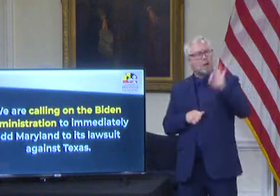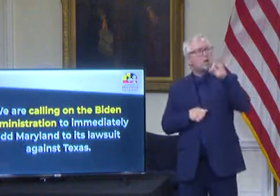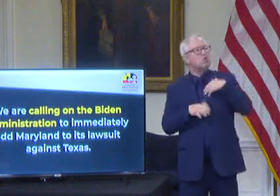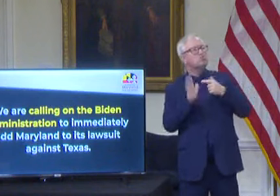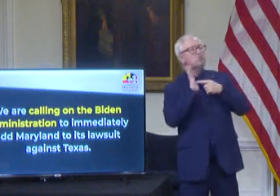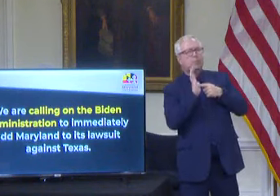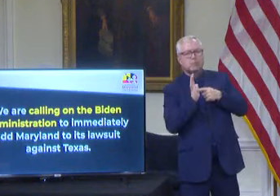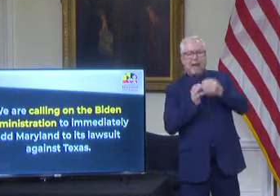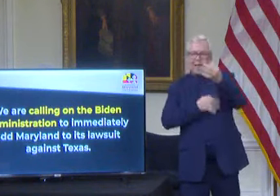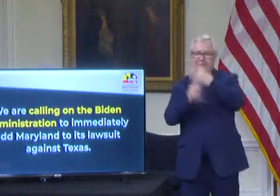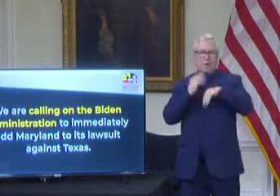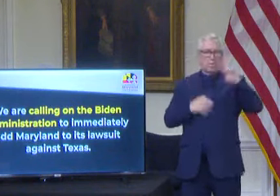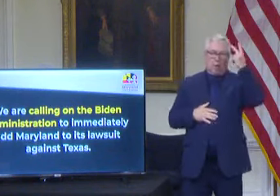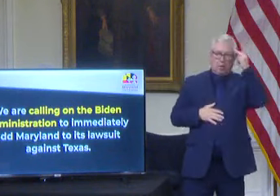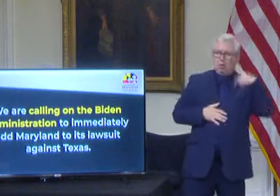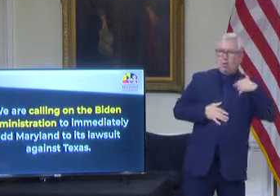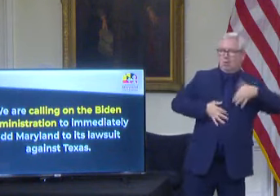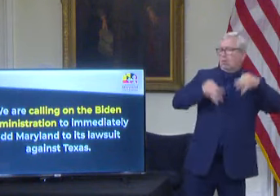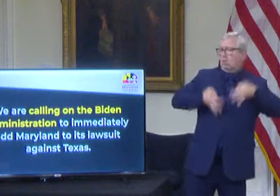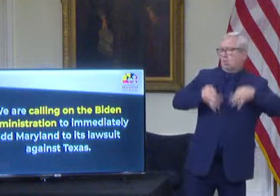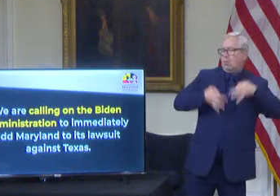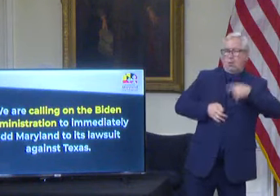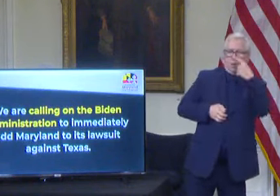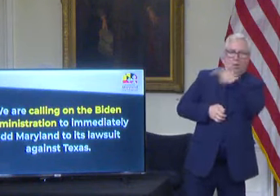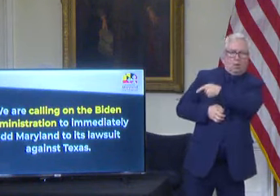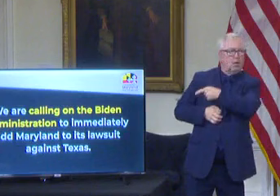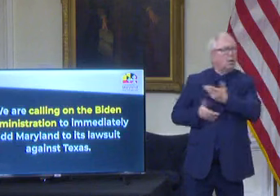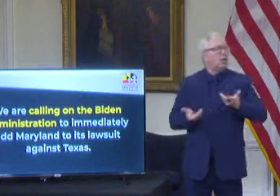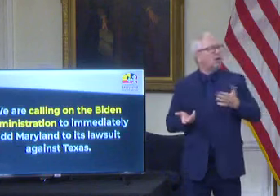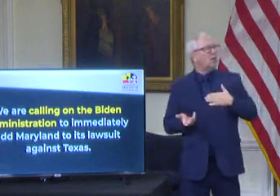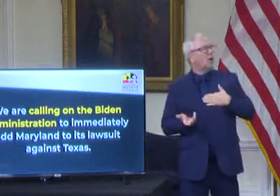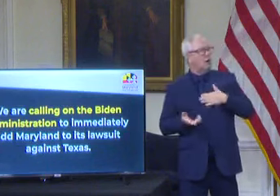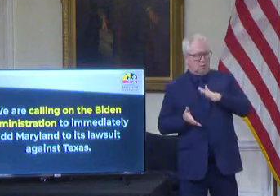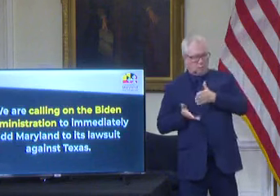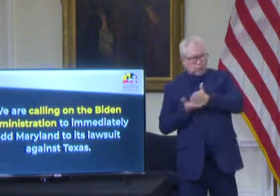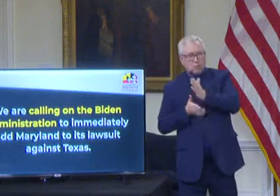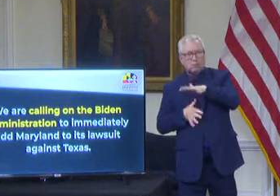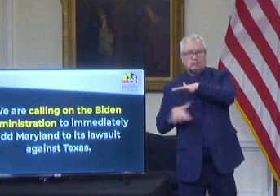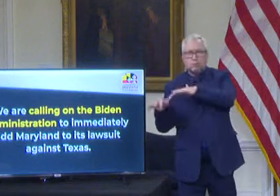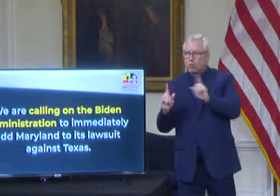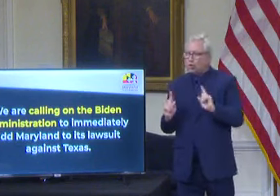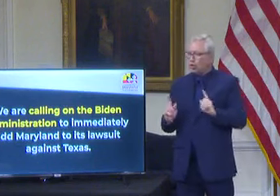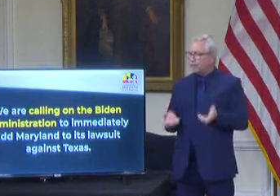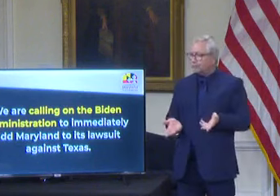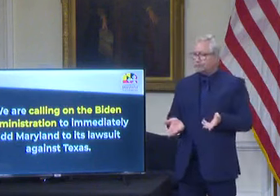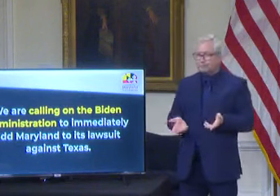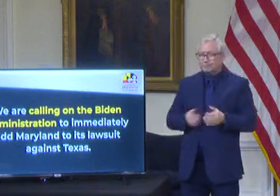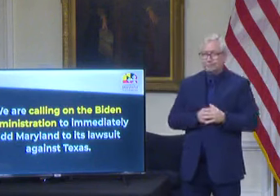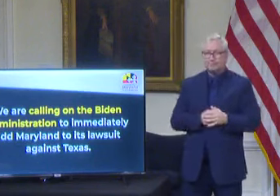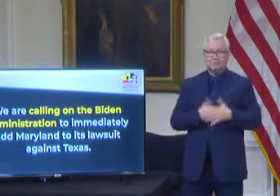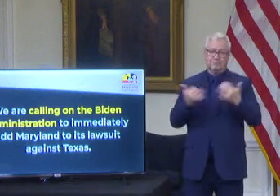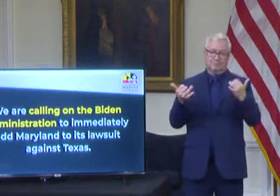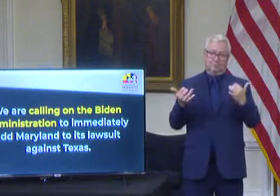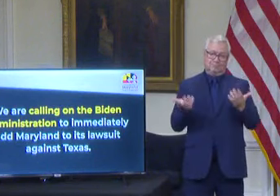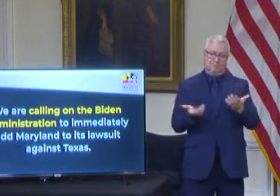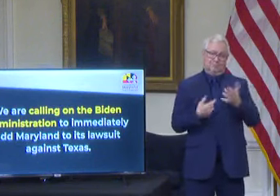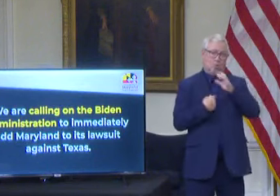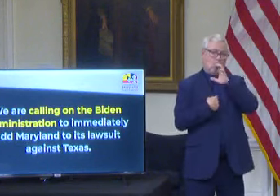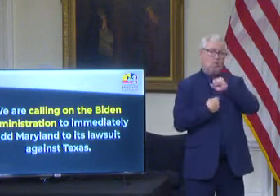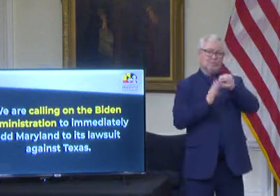politicians picking their voters. We're here in the nation's oldest state house